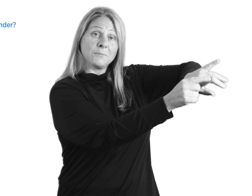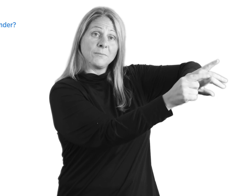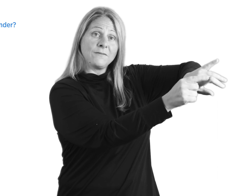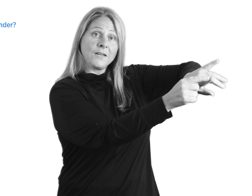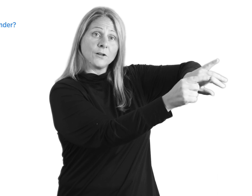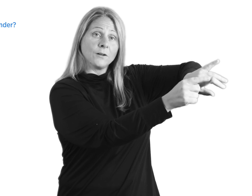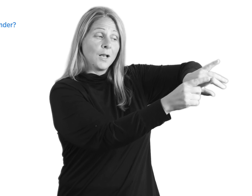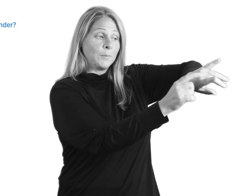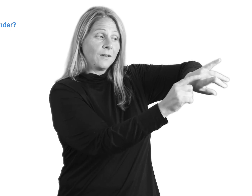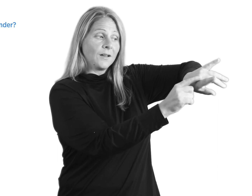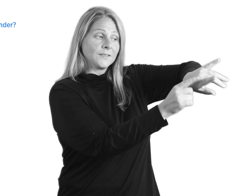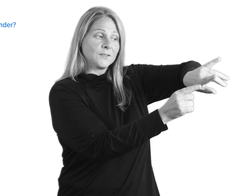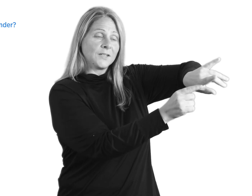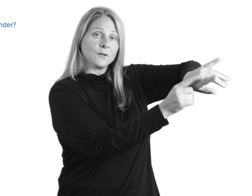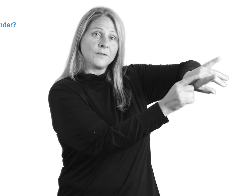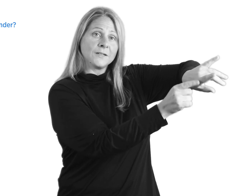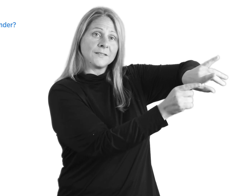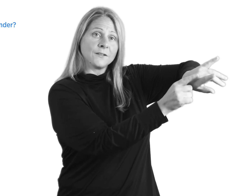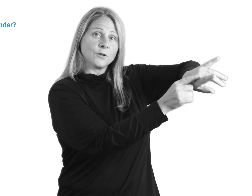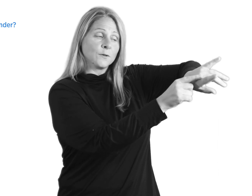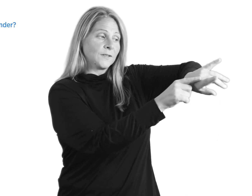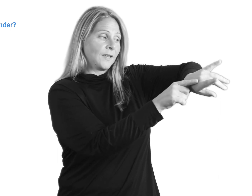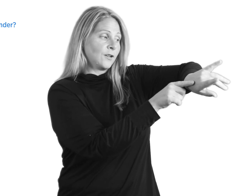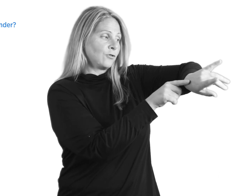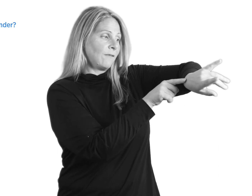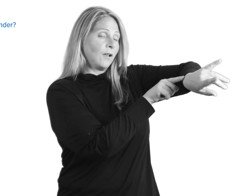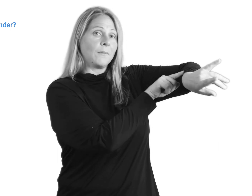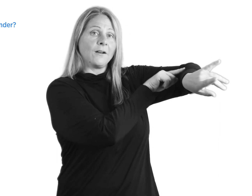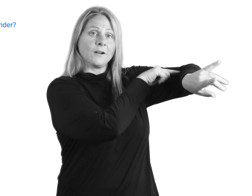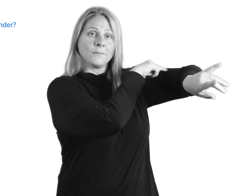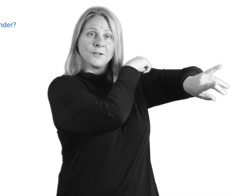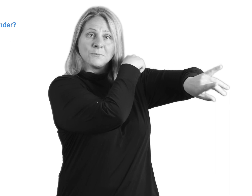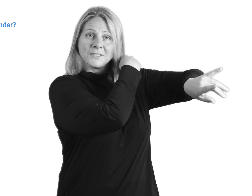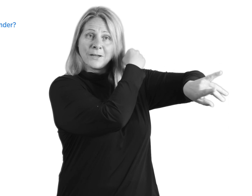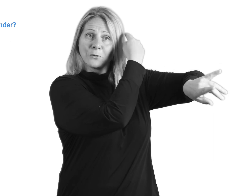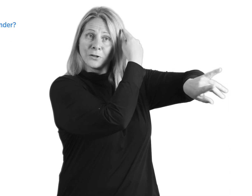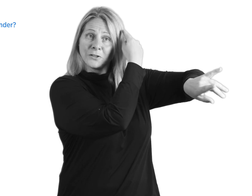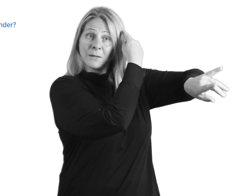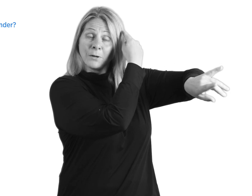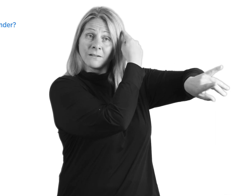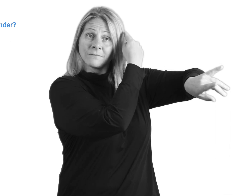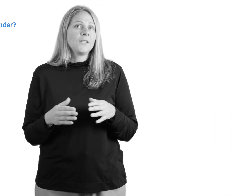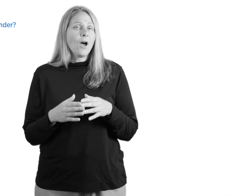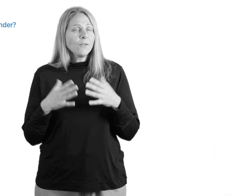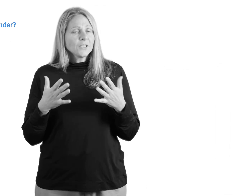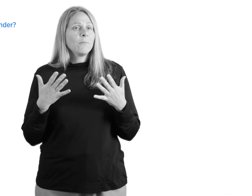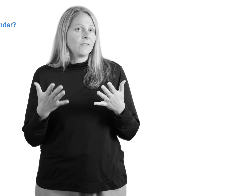tip of my finger because there's an interference at the nerves that then travel up my arm to my spinal cord and to my brain. The other type of